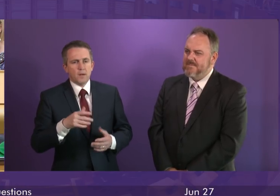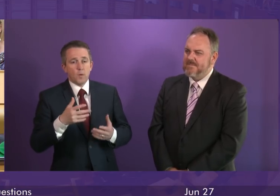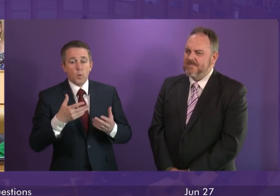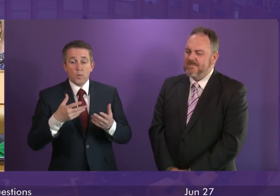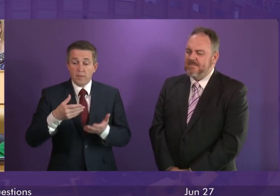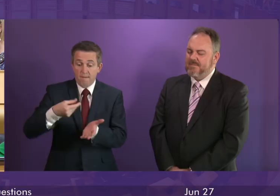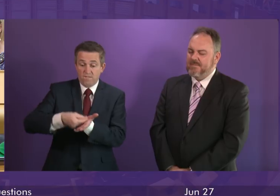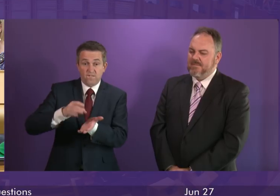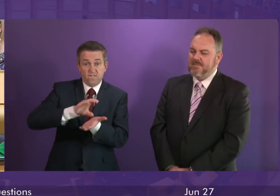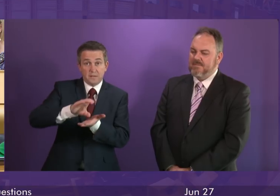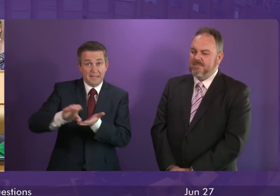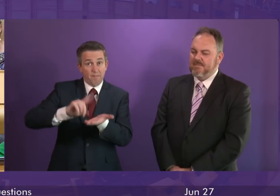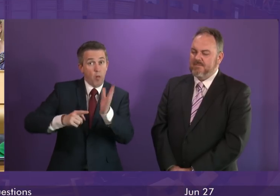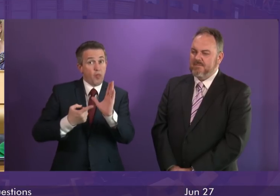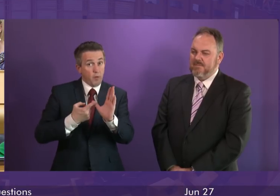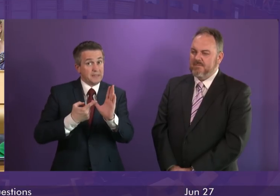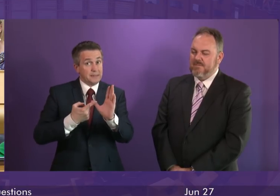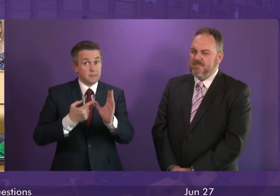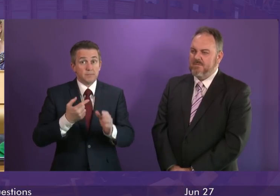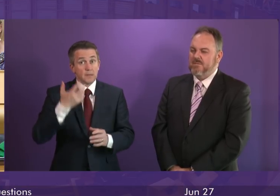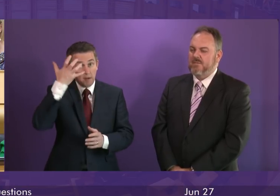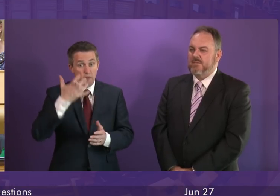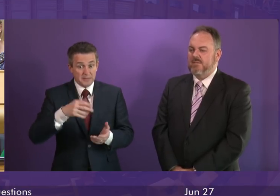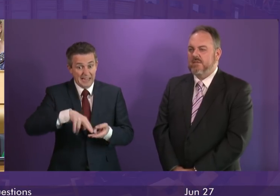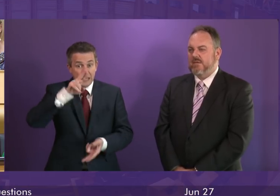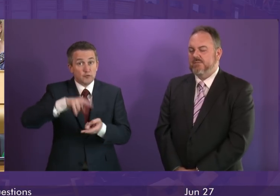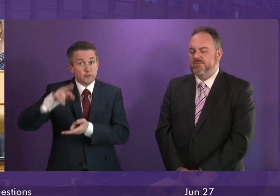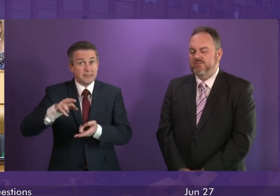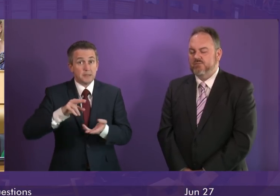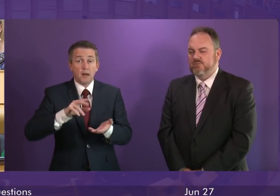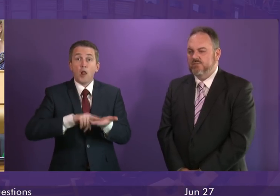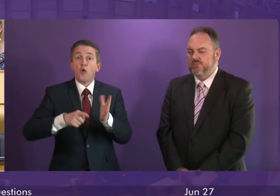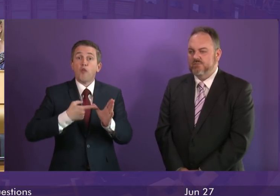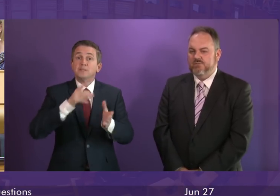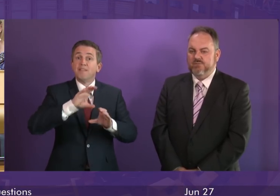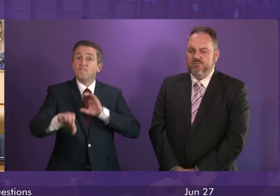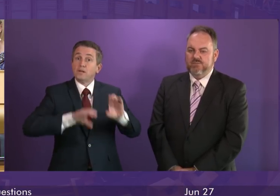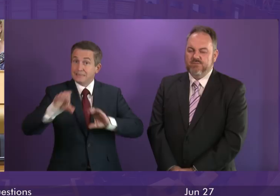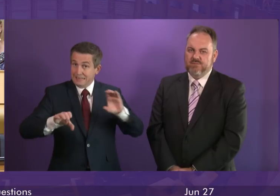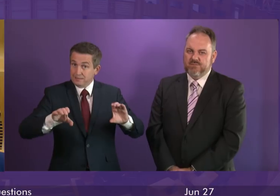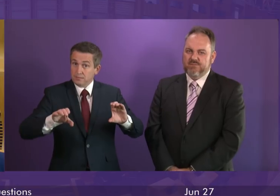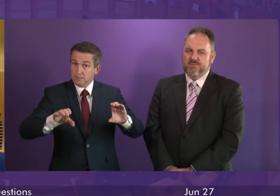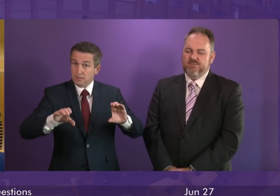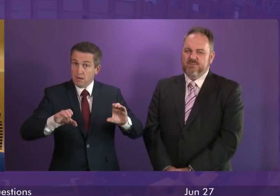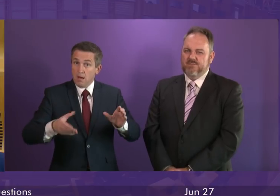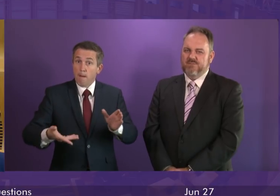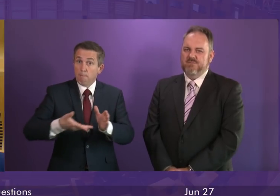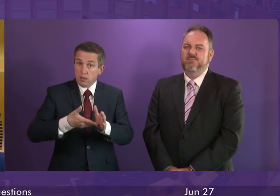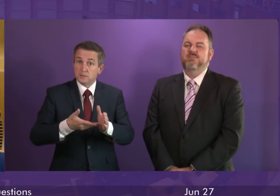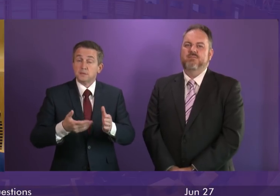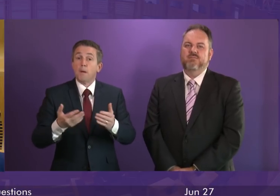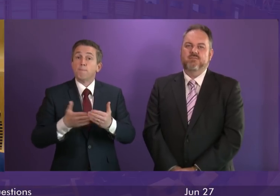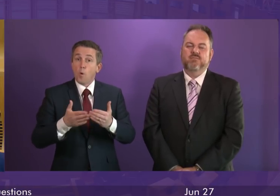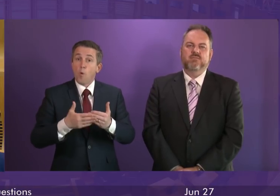capital budget for local authorities, we have increased capital funding for local authorities. We have also funded additional school projects